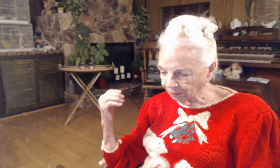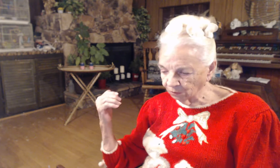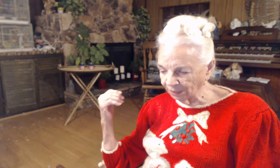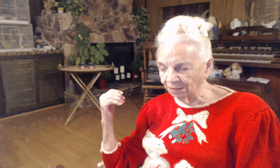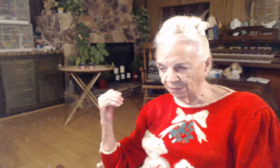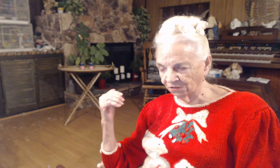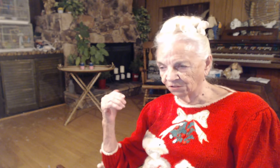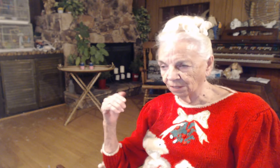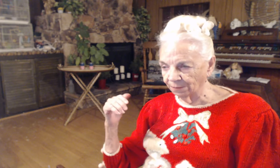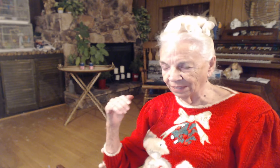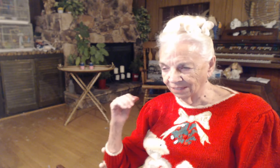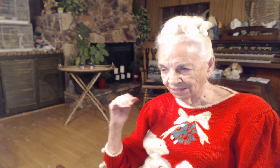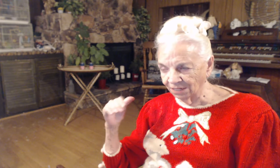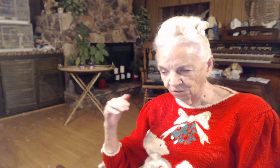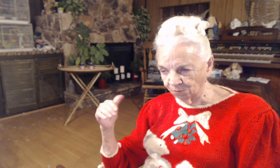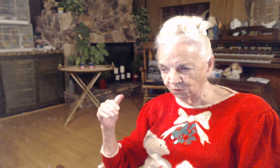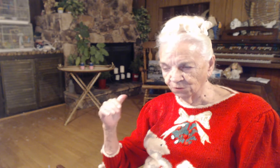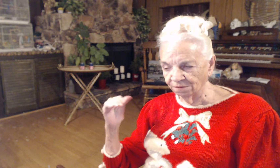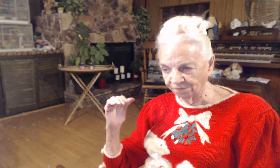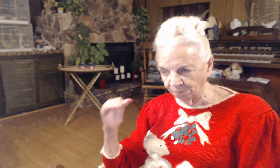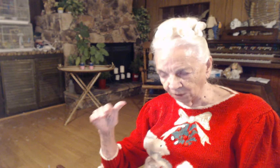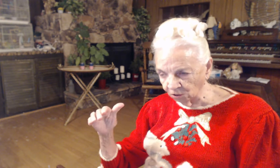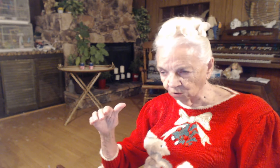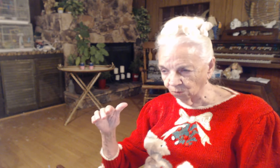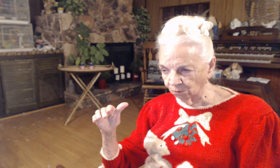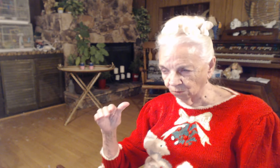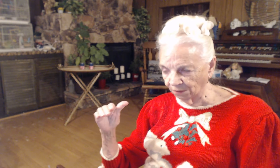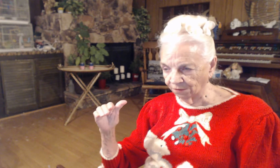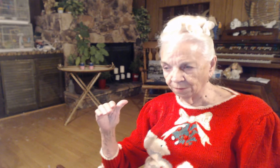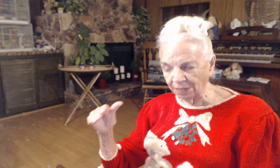get it mixed up. And it takes a person familiar with the Bible.